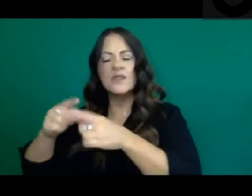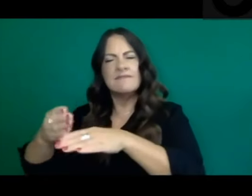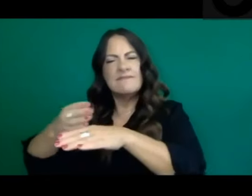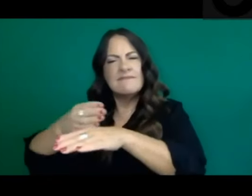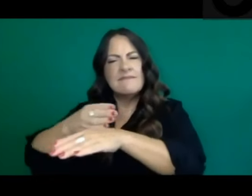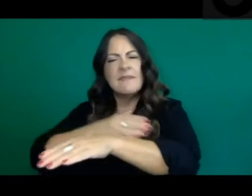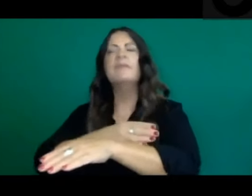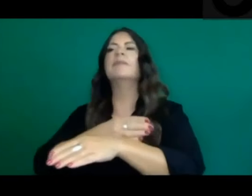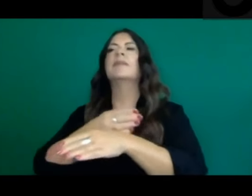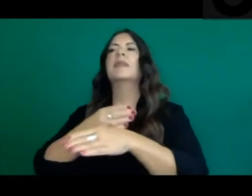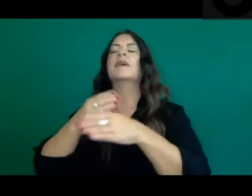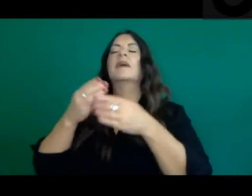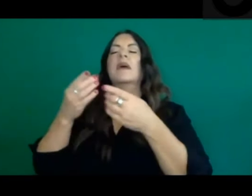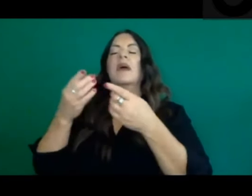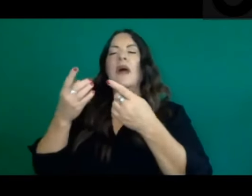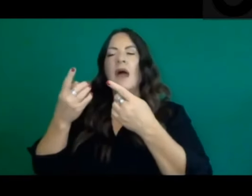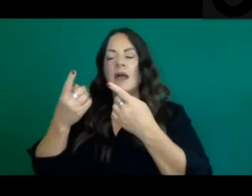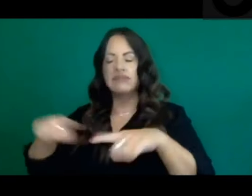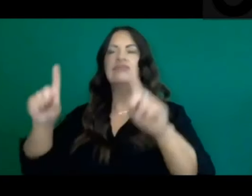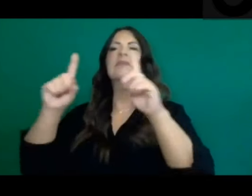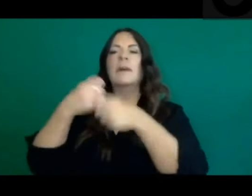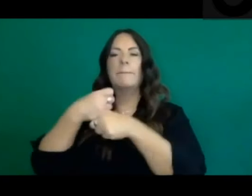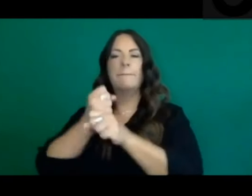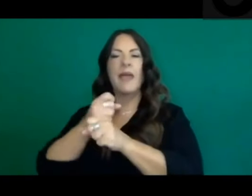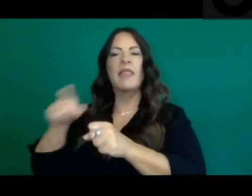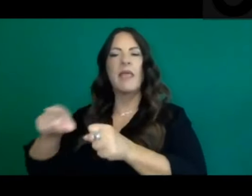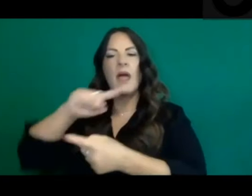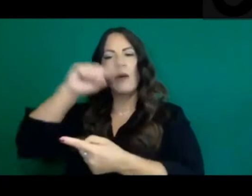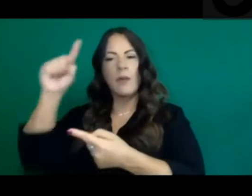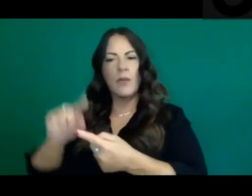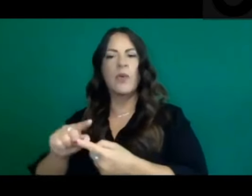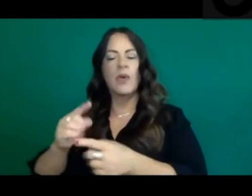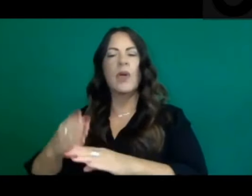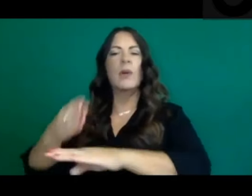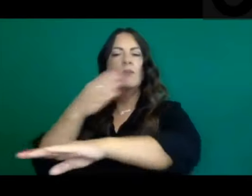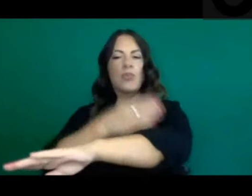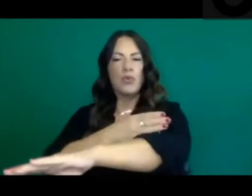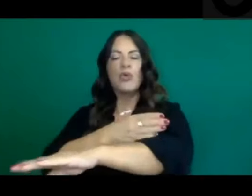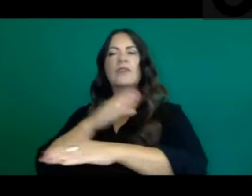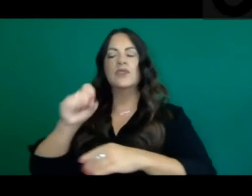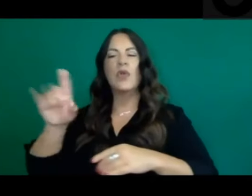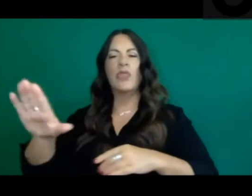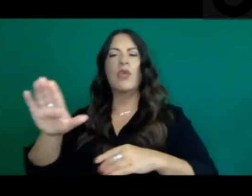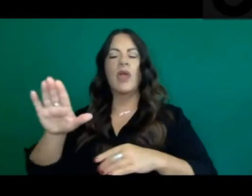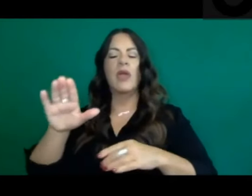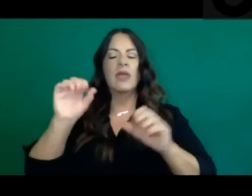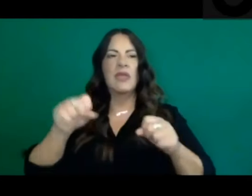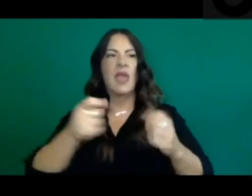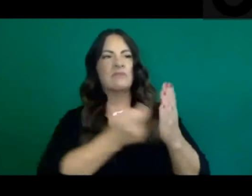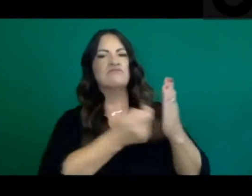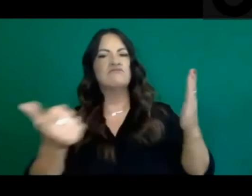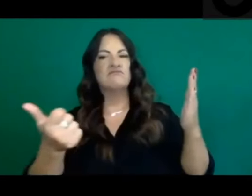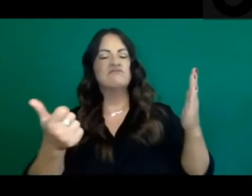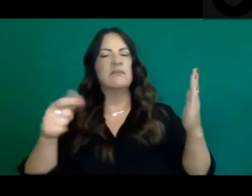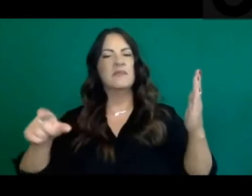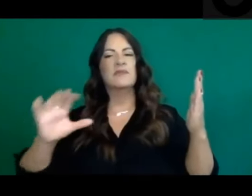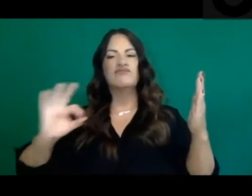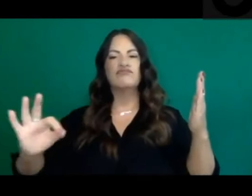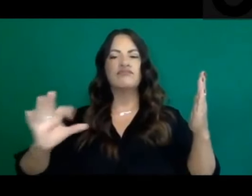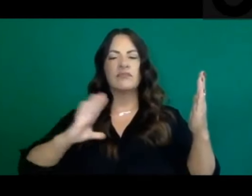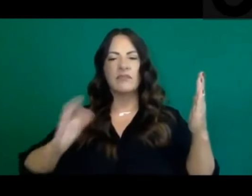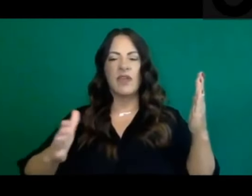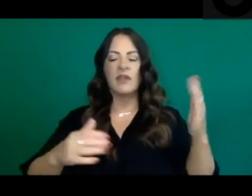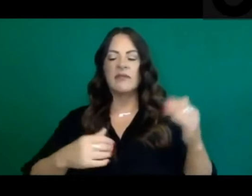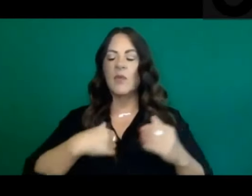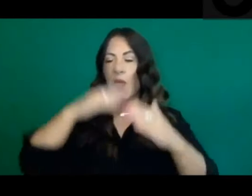come and help a specific county improve its trajectory. And as we hope will be the results, not just